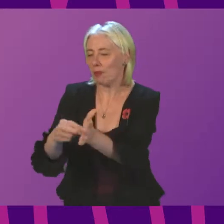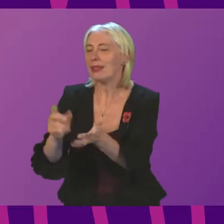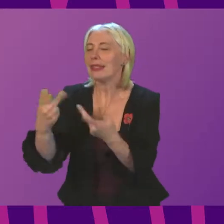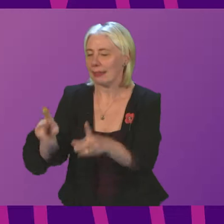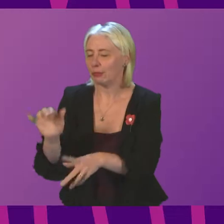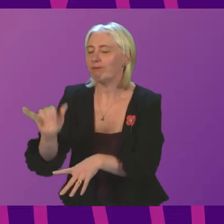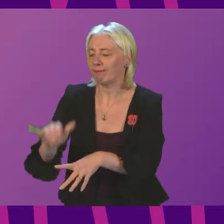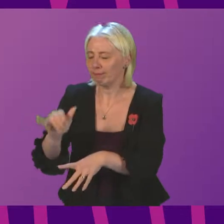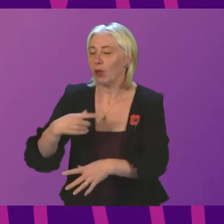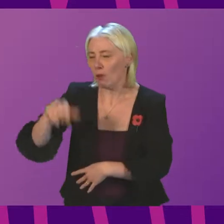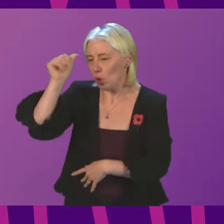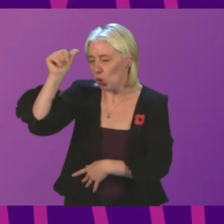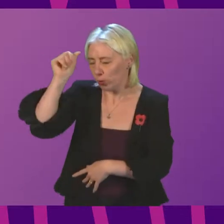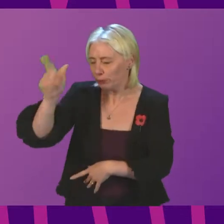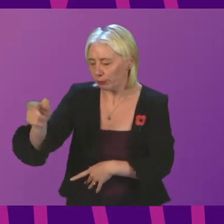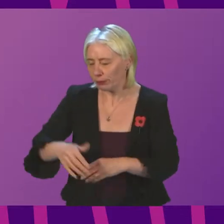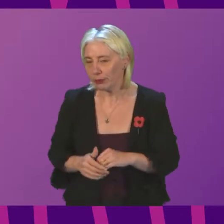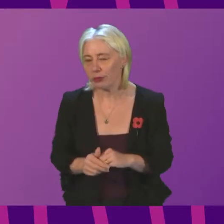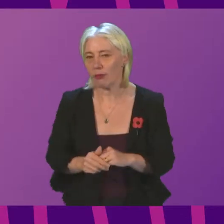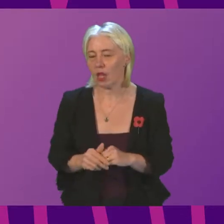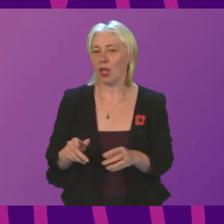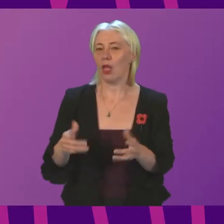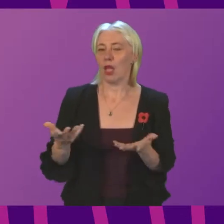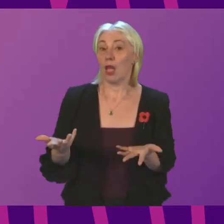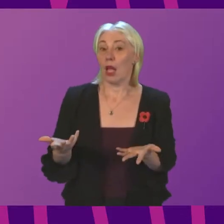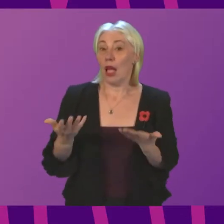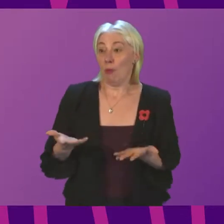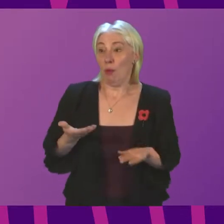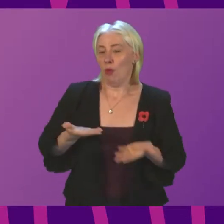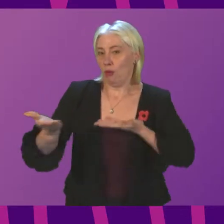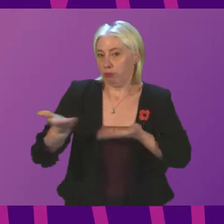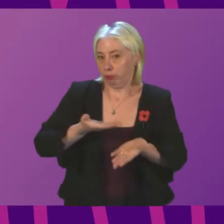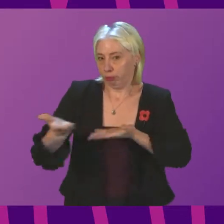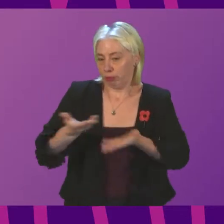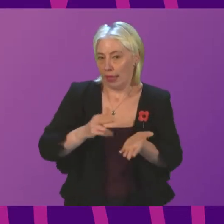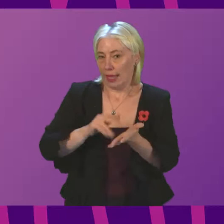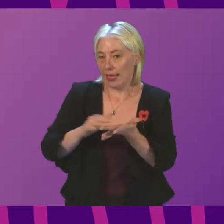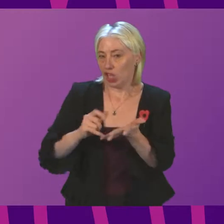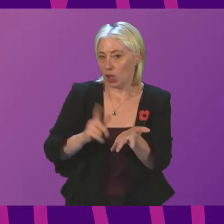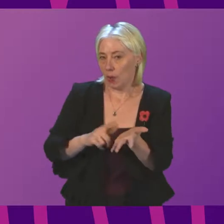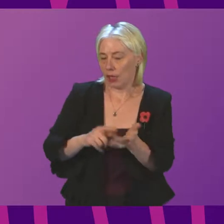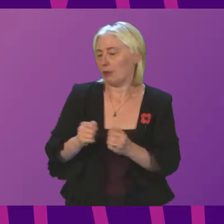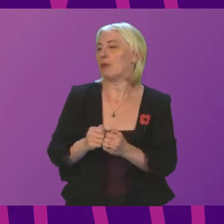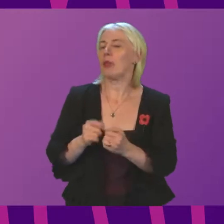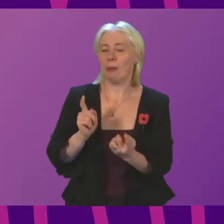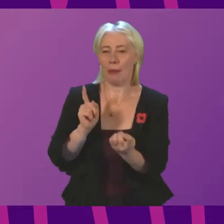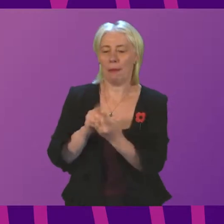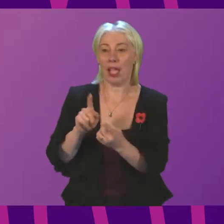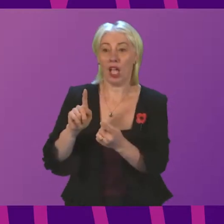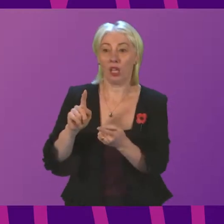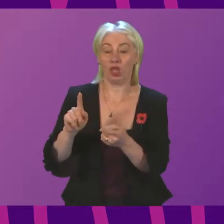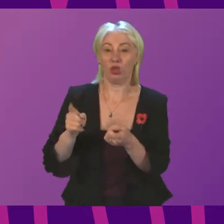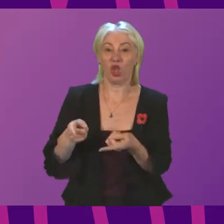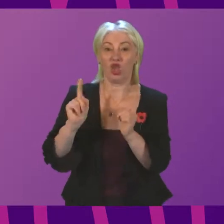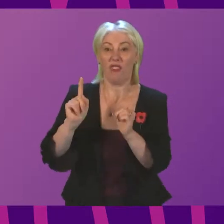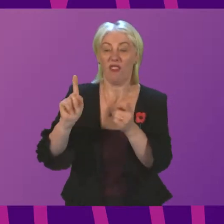with which we are familiar. We are obviously in discussion with NHS Lothian. Our officials met with the Chief Executive of